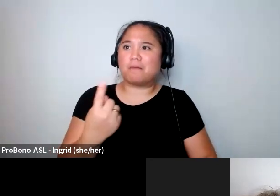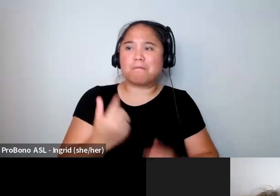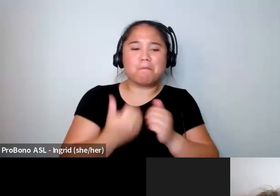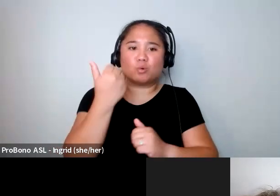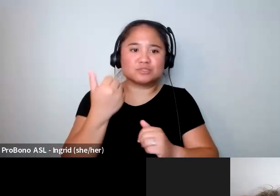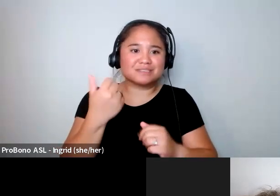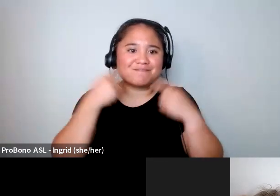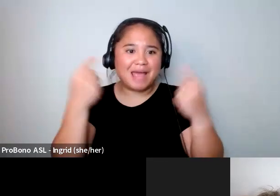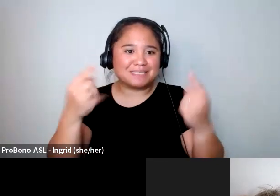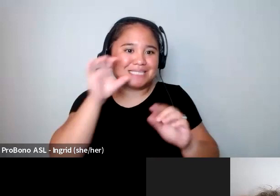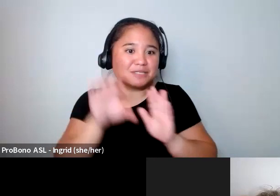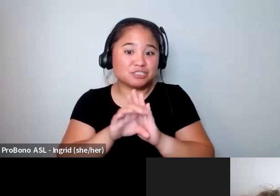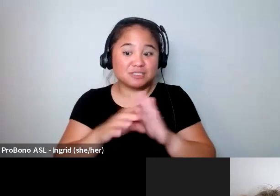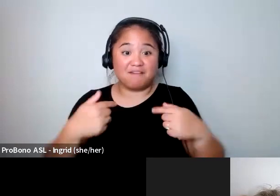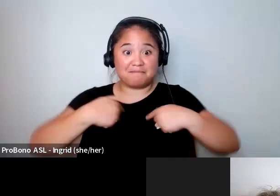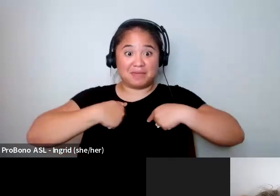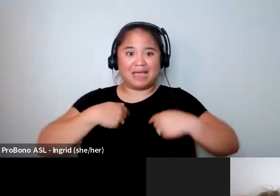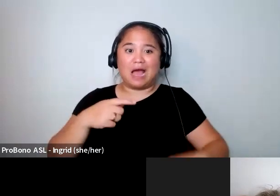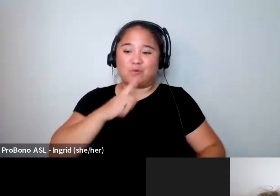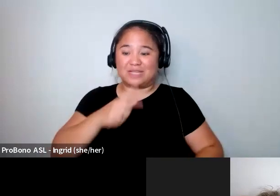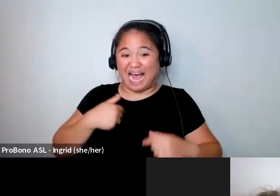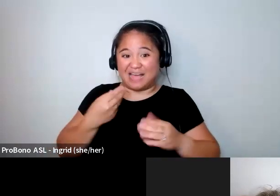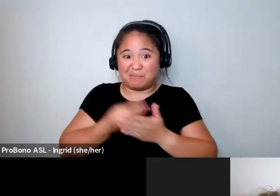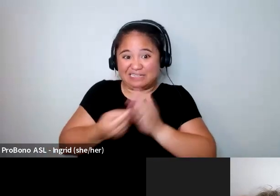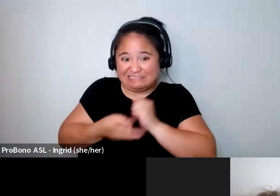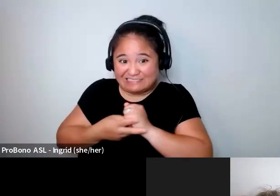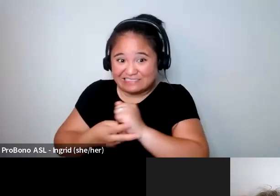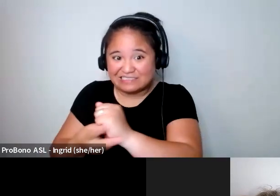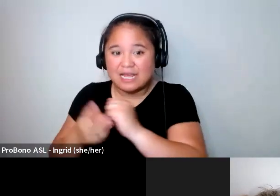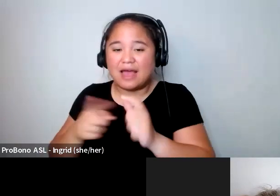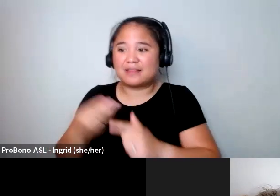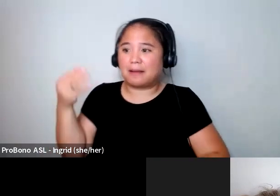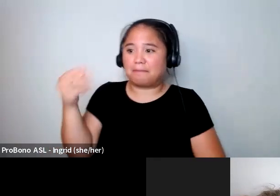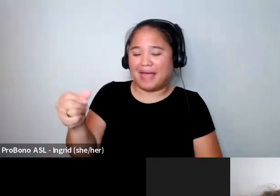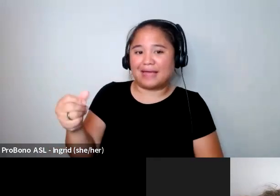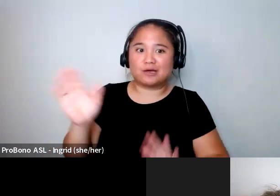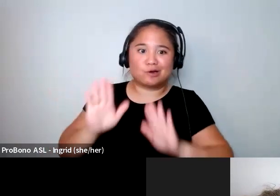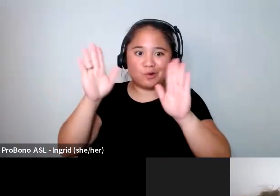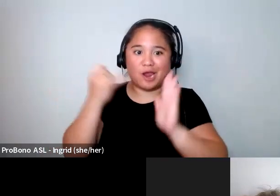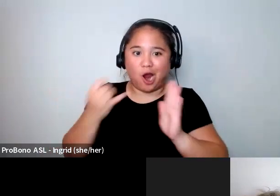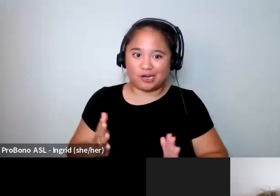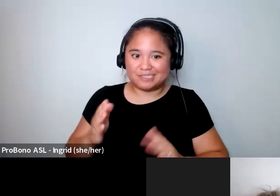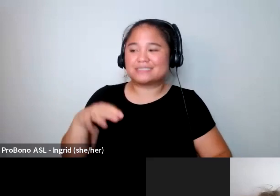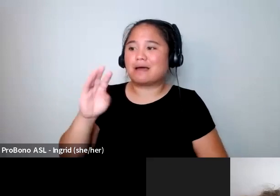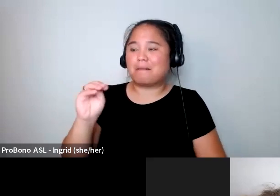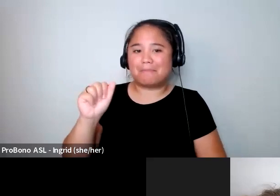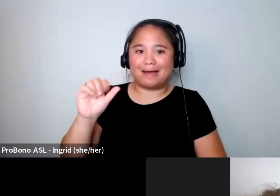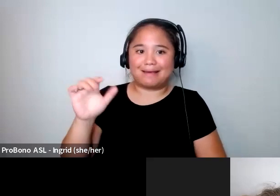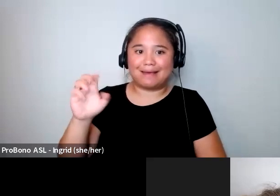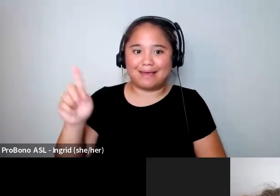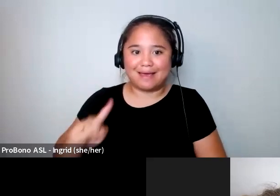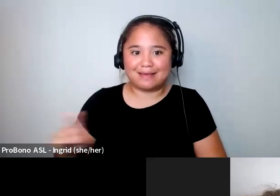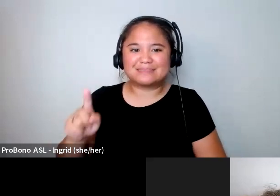me um i saved up my money and paid a great artist named maya gez and it was again more of a statement